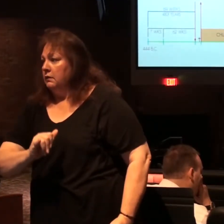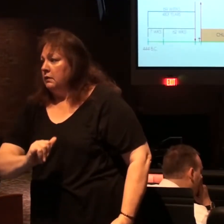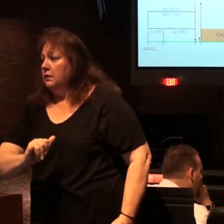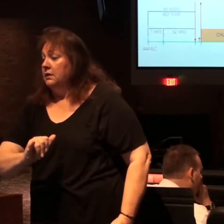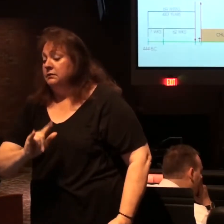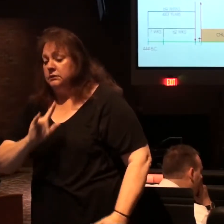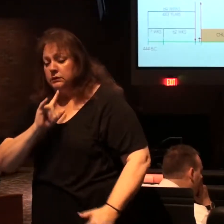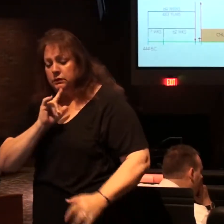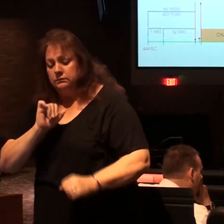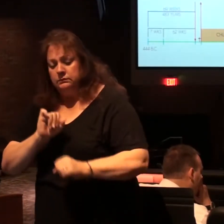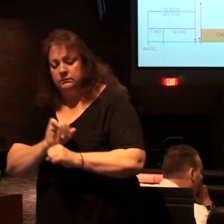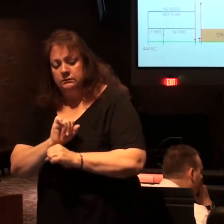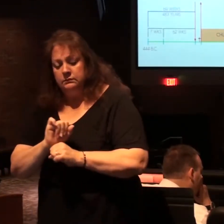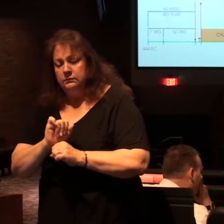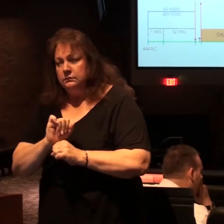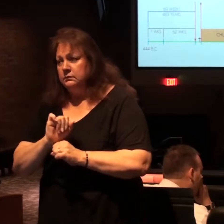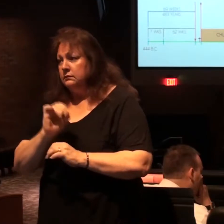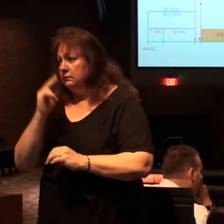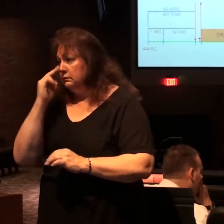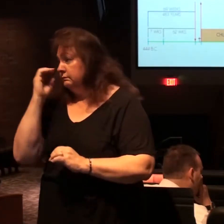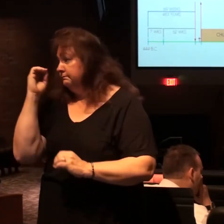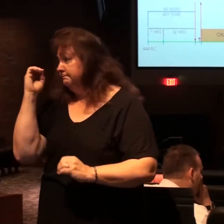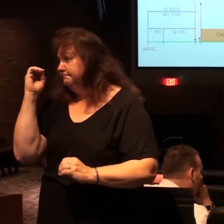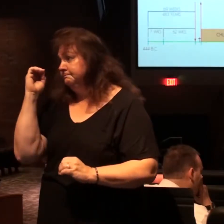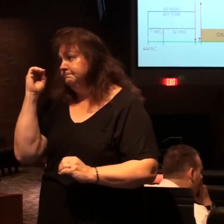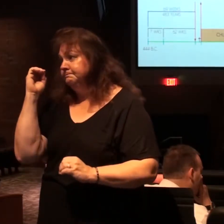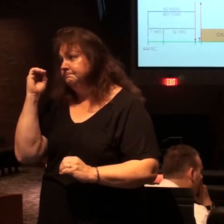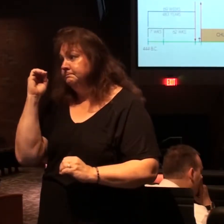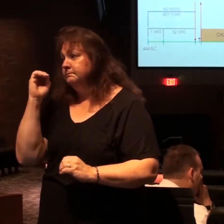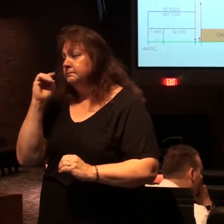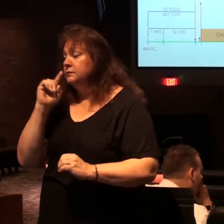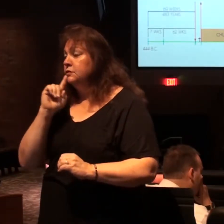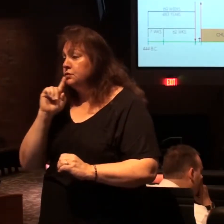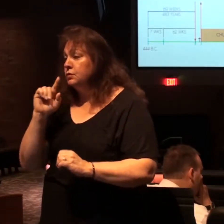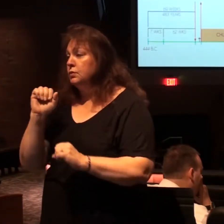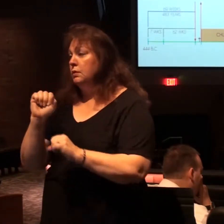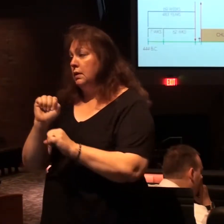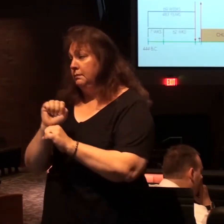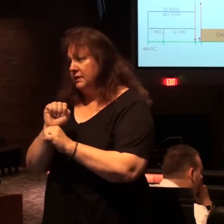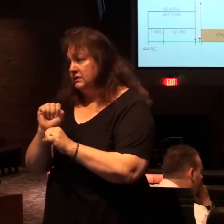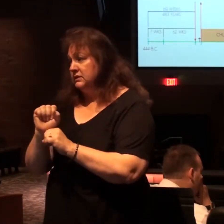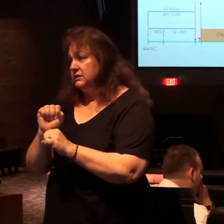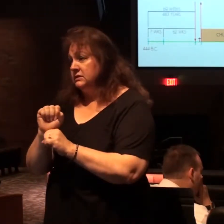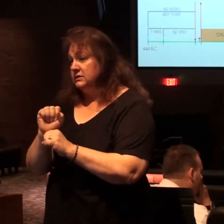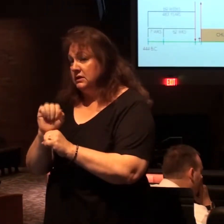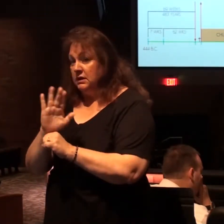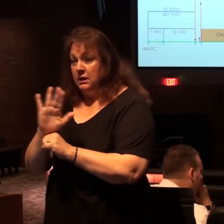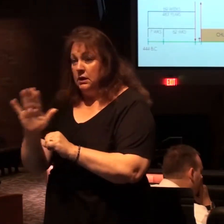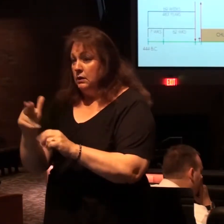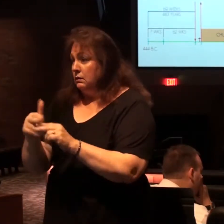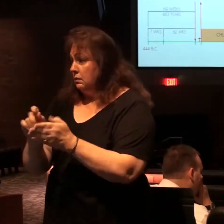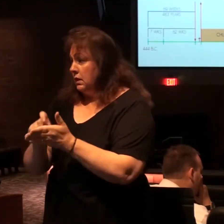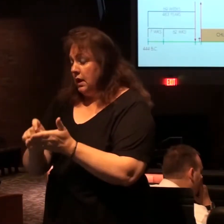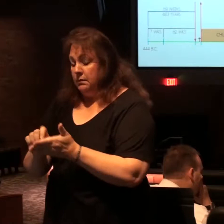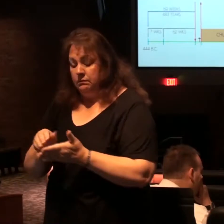serious serious business those whose names are not written in that book will wonder